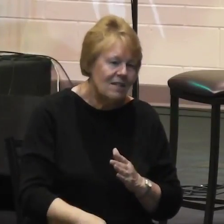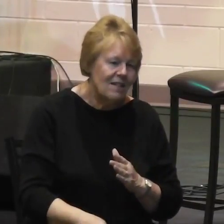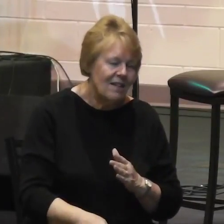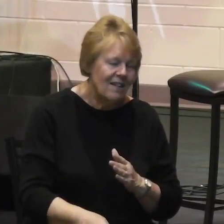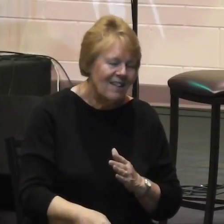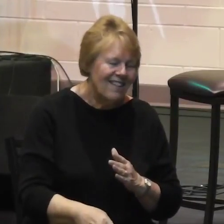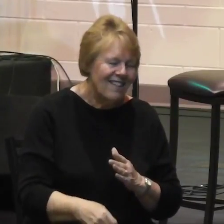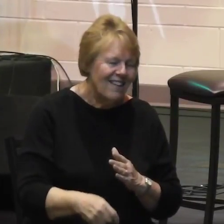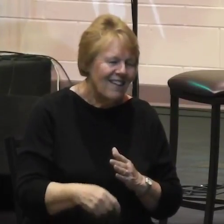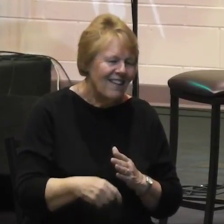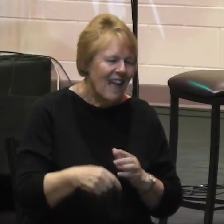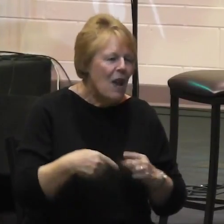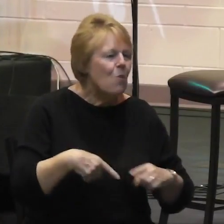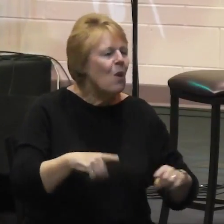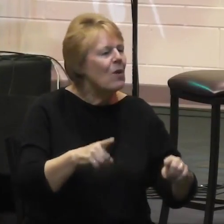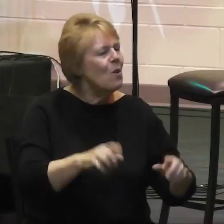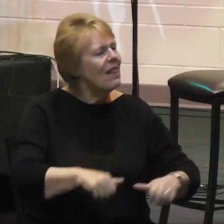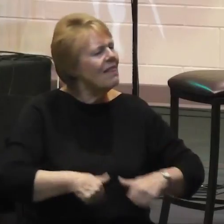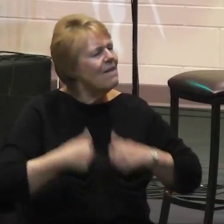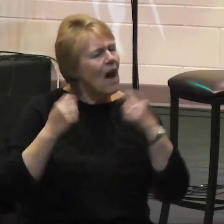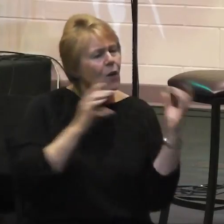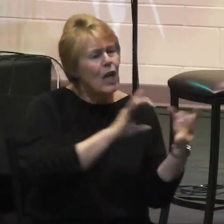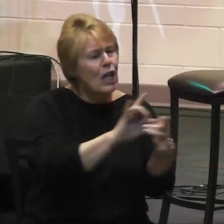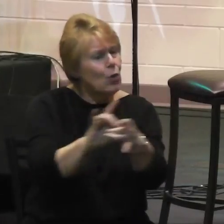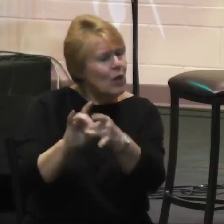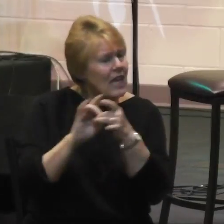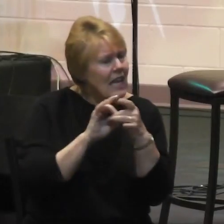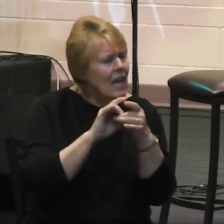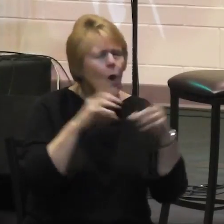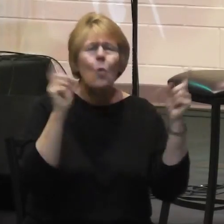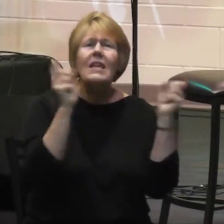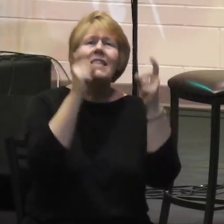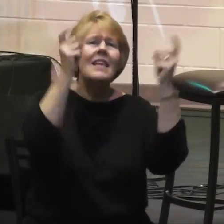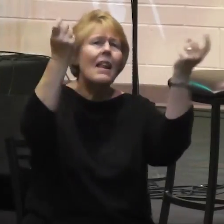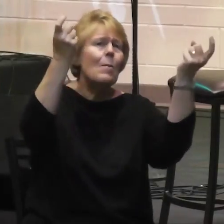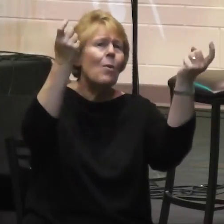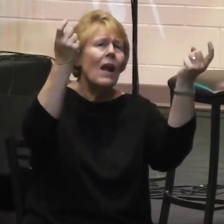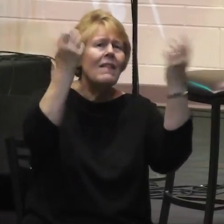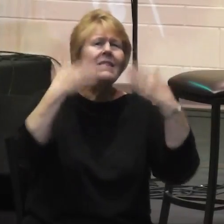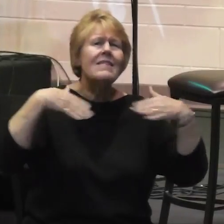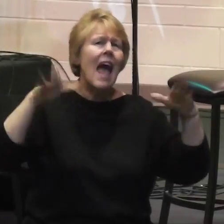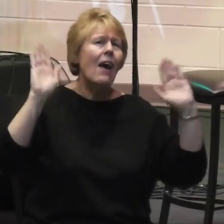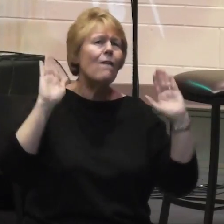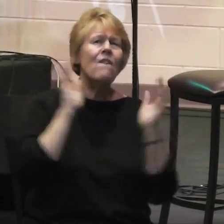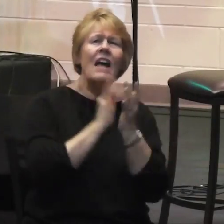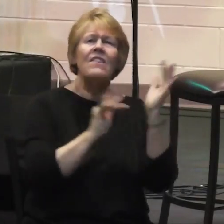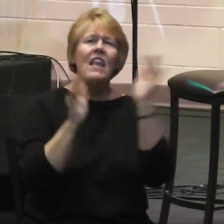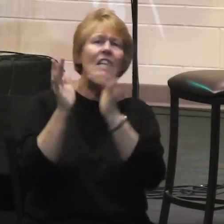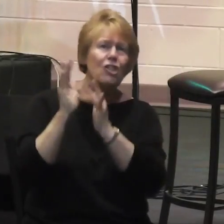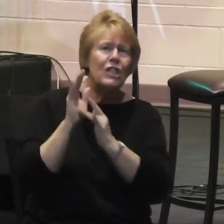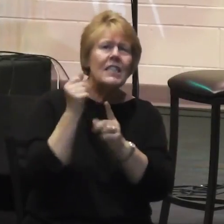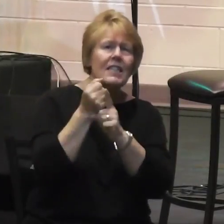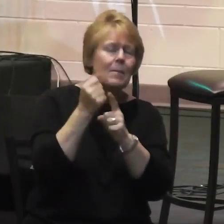we celebrate the price that Jesus paid so that we may become one.